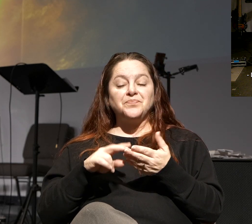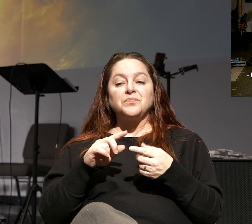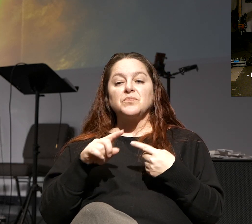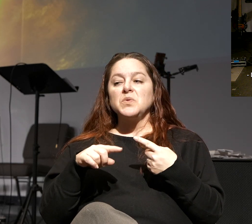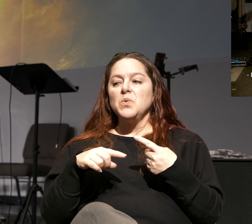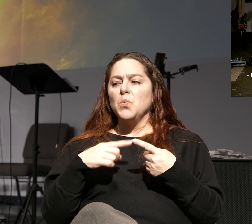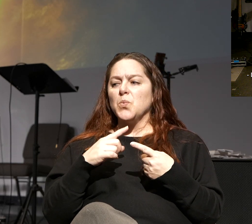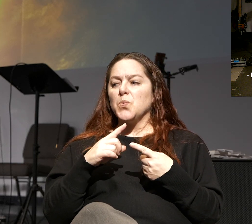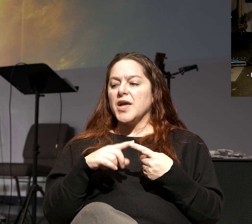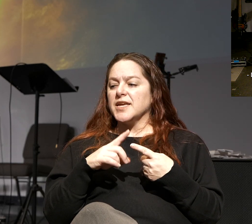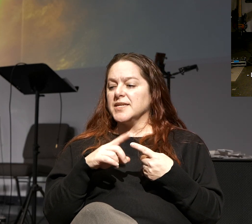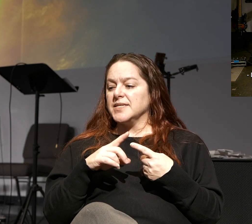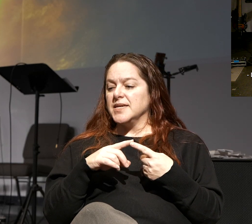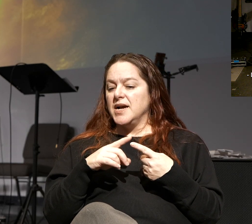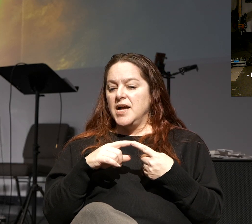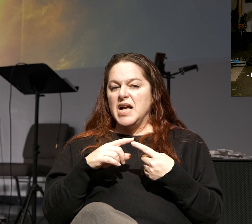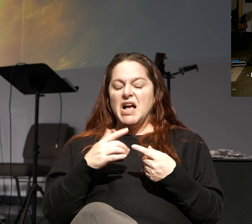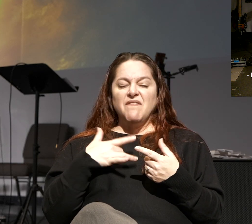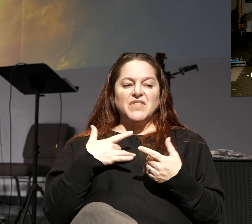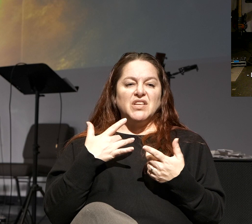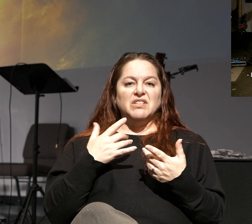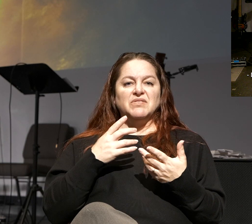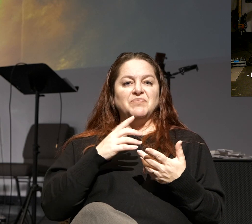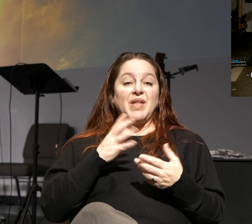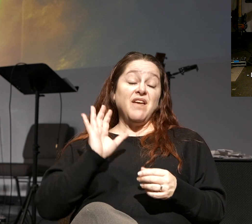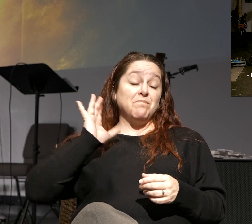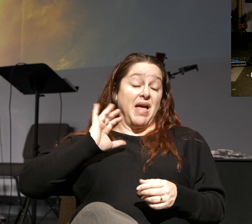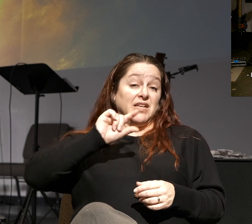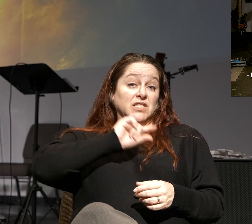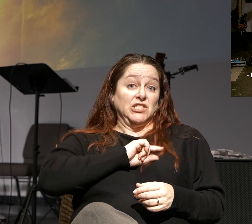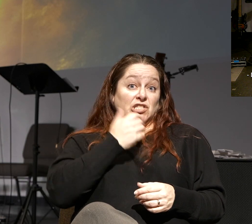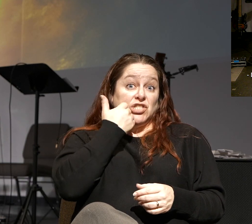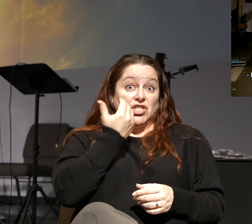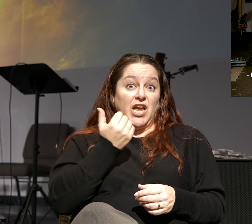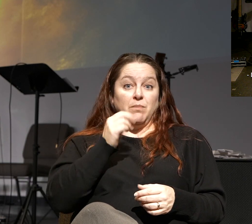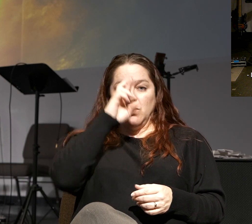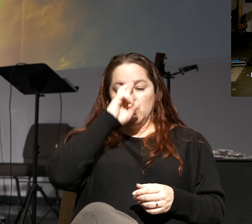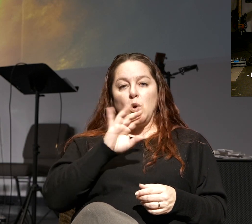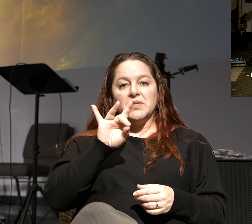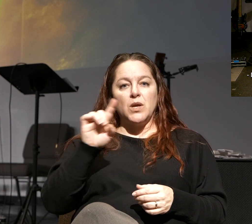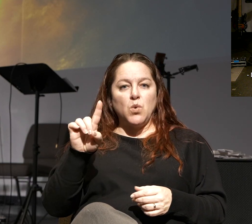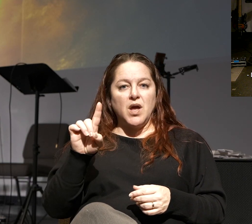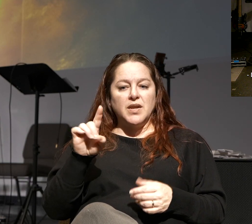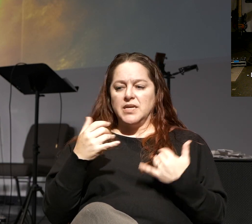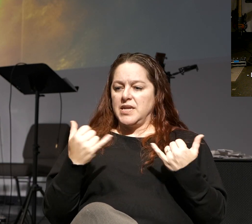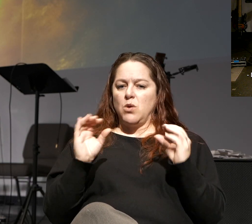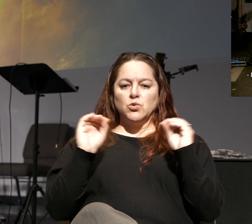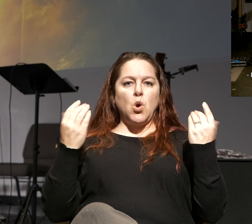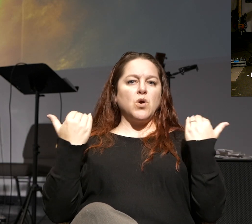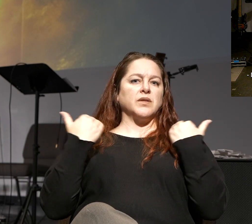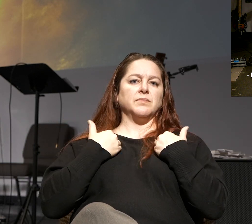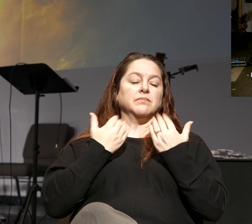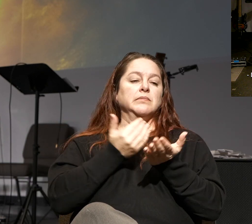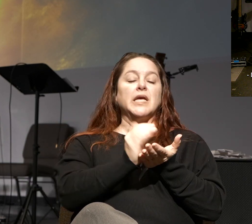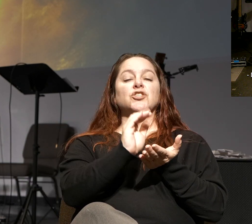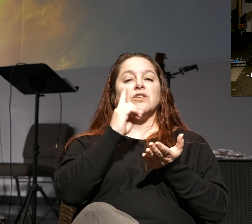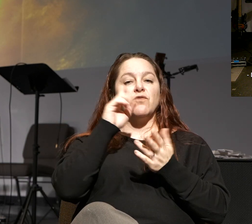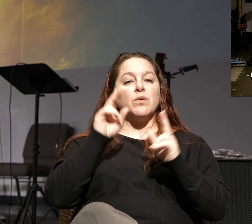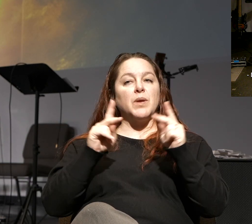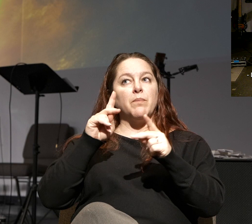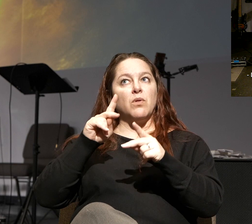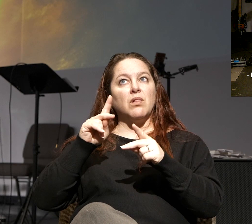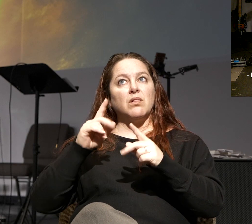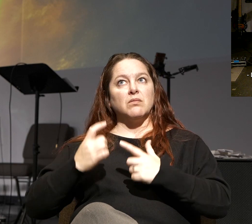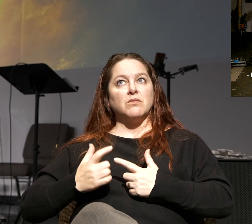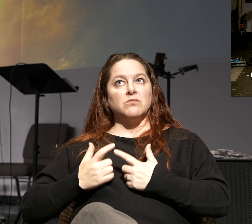my… I feel guilt over… you I have past guilt and shame, Romans 8, 1. There's therefore now no condemnation for those that are in Christ Jesus.